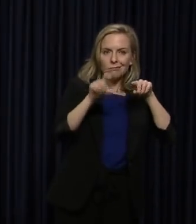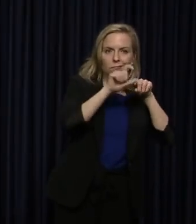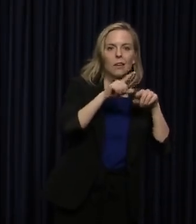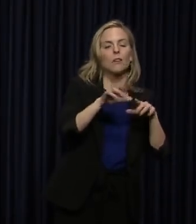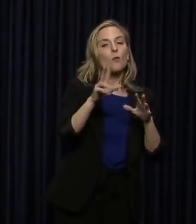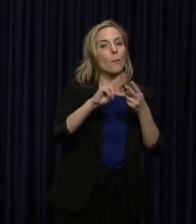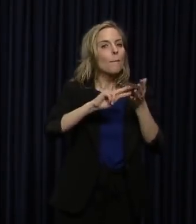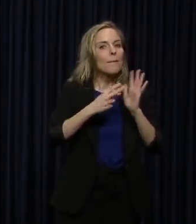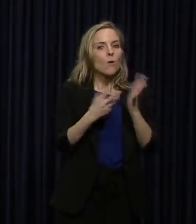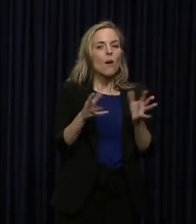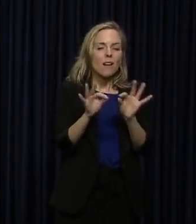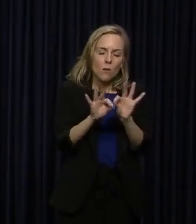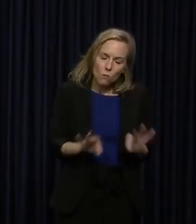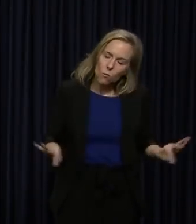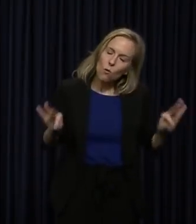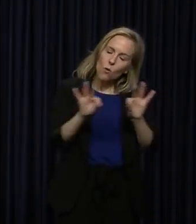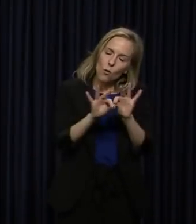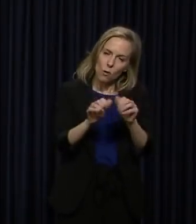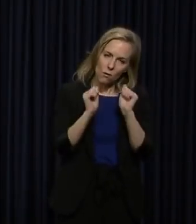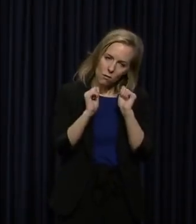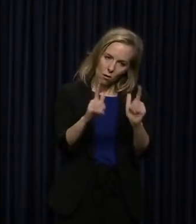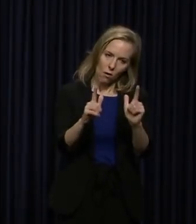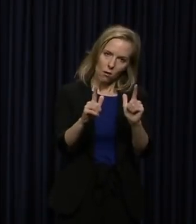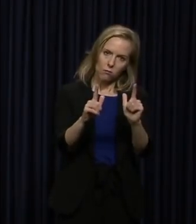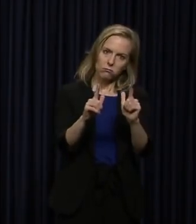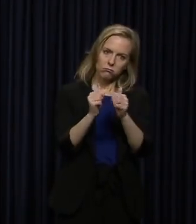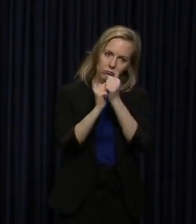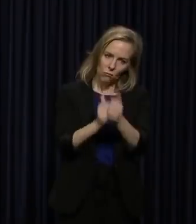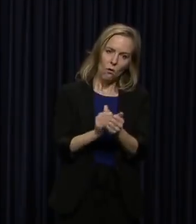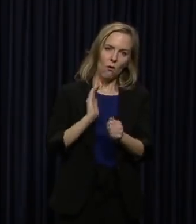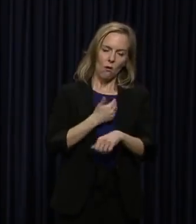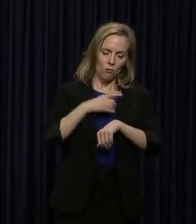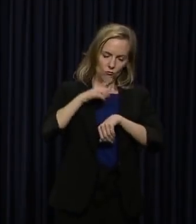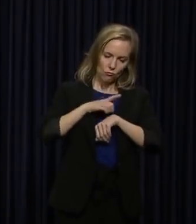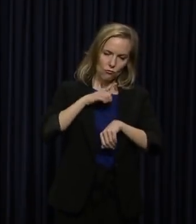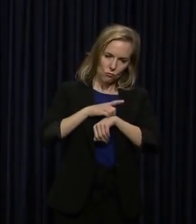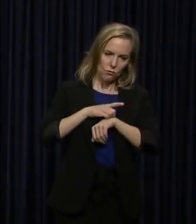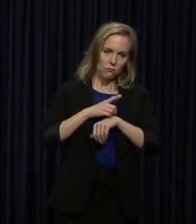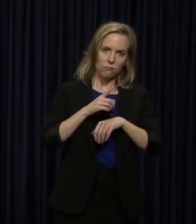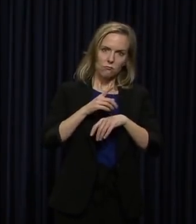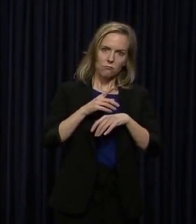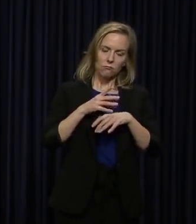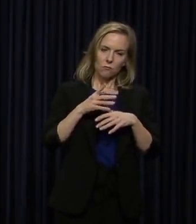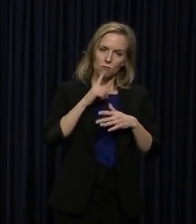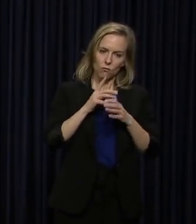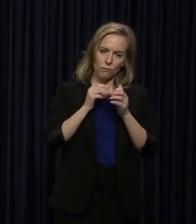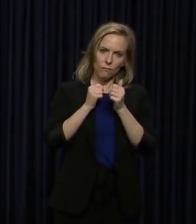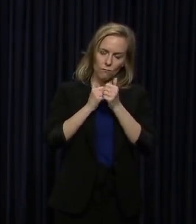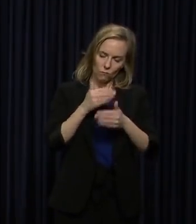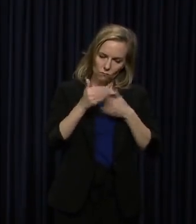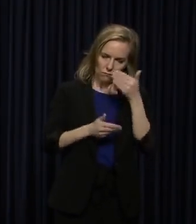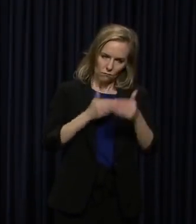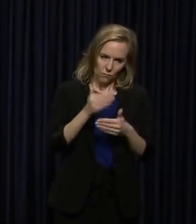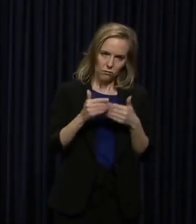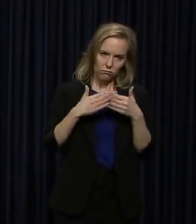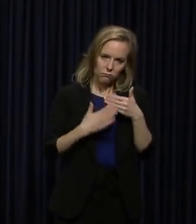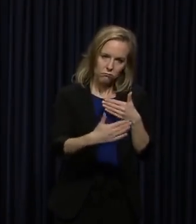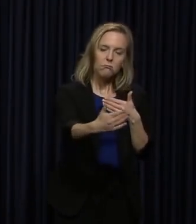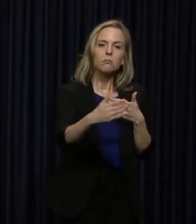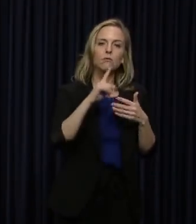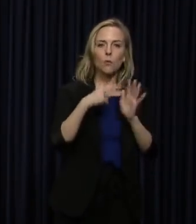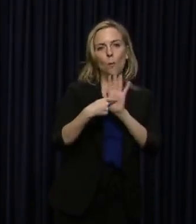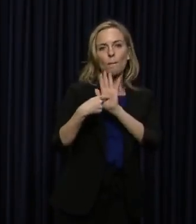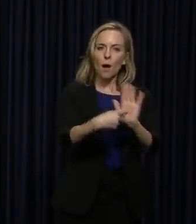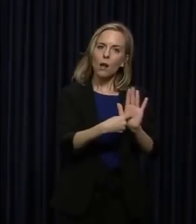that it's very important that we all do our patriotic duty as we move forward to model the type of behavior